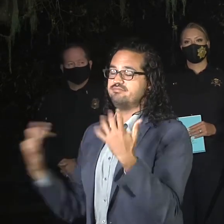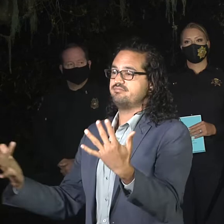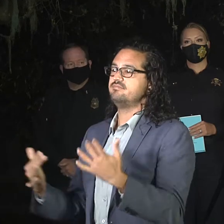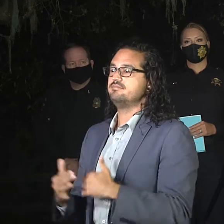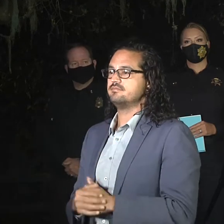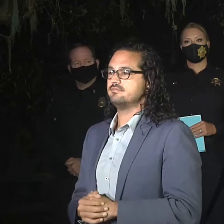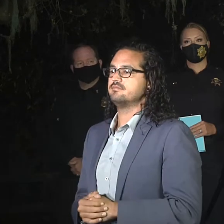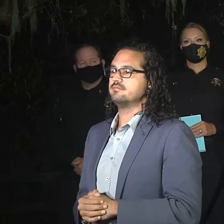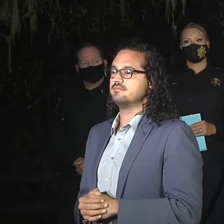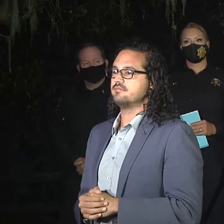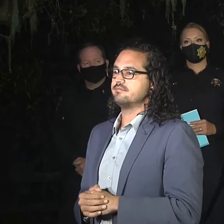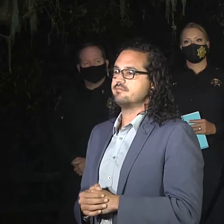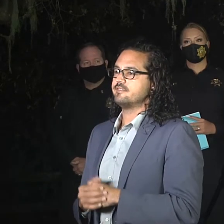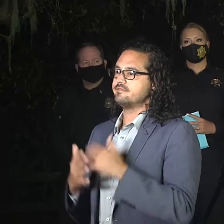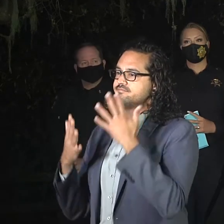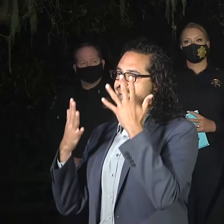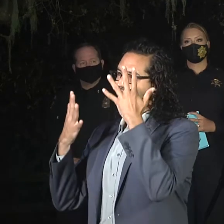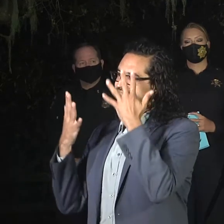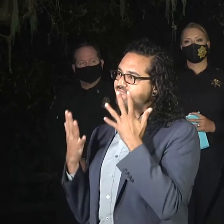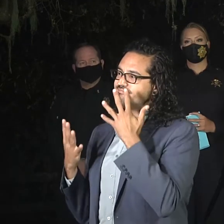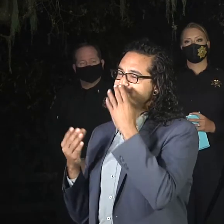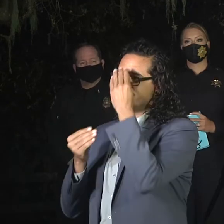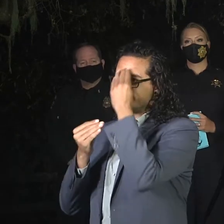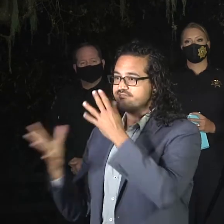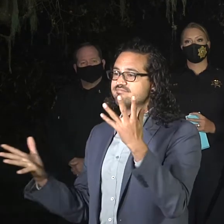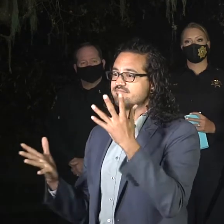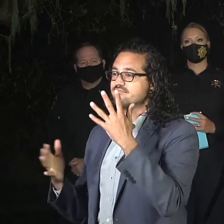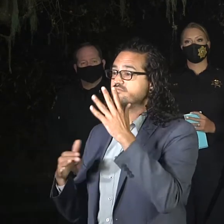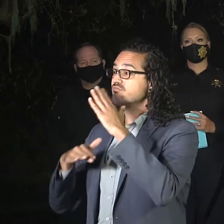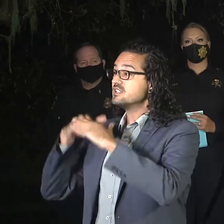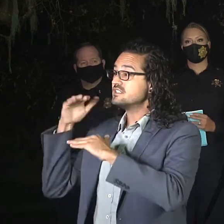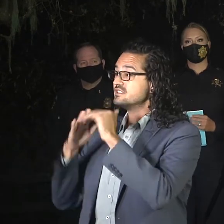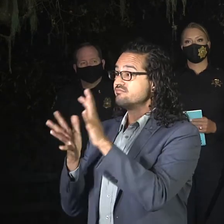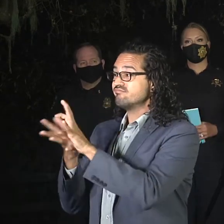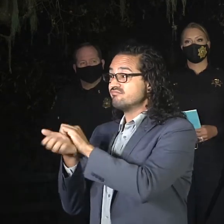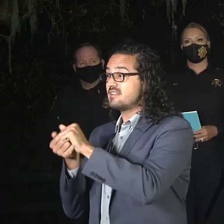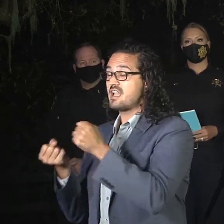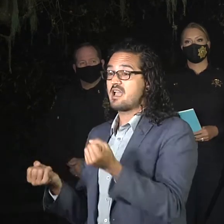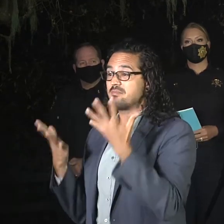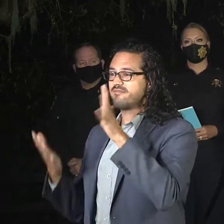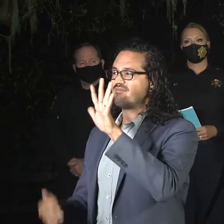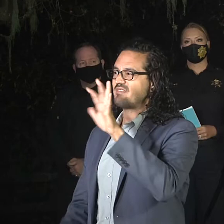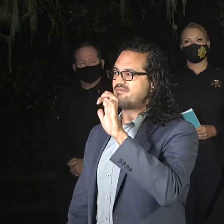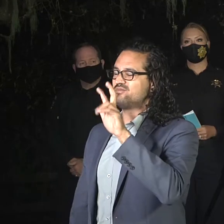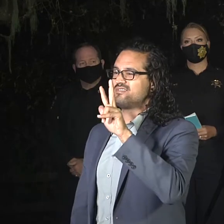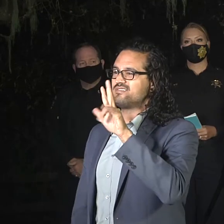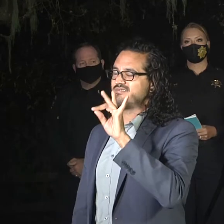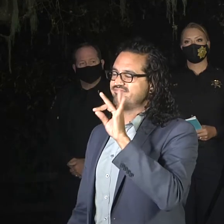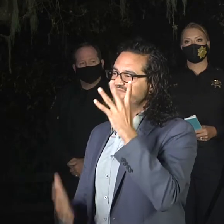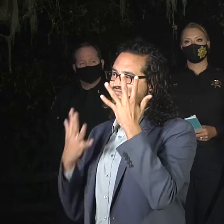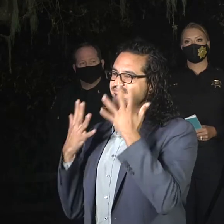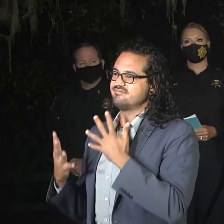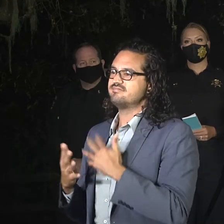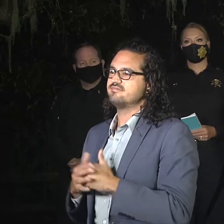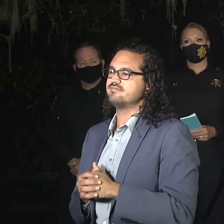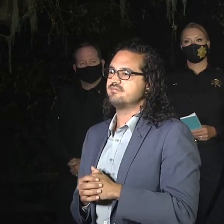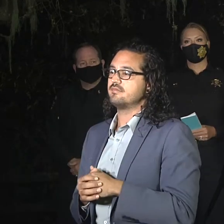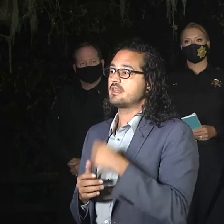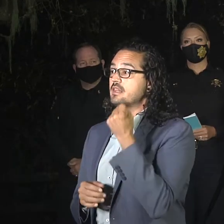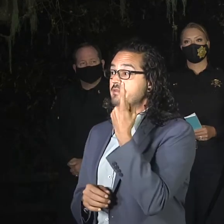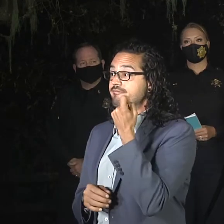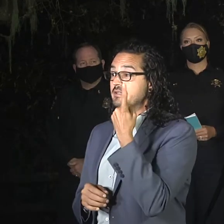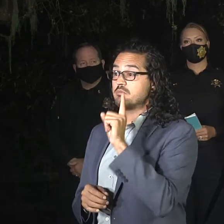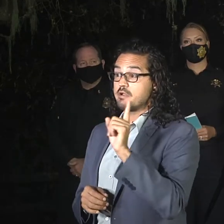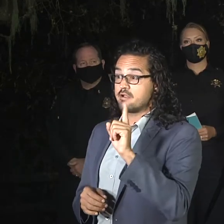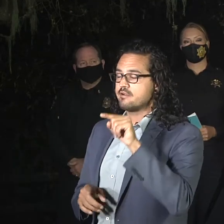can confirm that there are now 538 structures that have been destroyed in this fire. 11 of which are in San Mateo